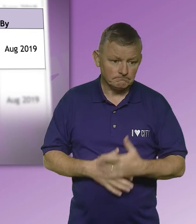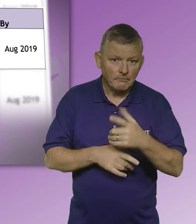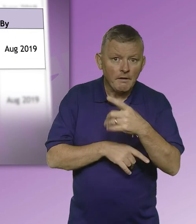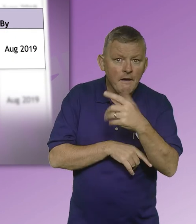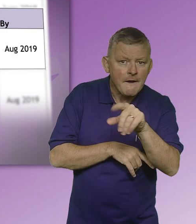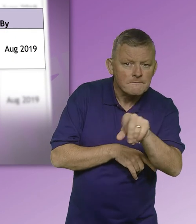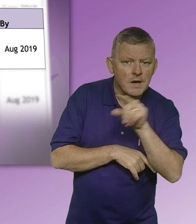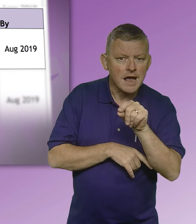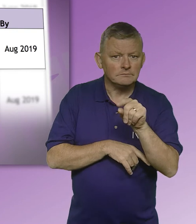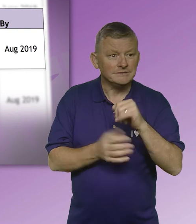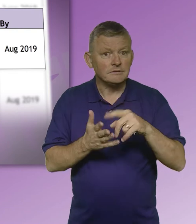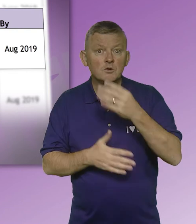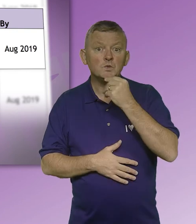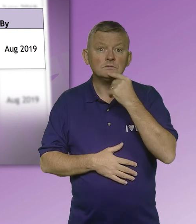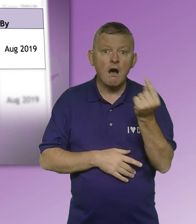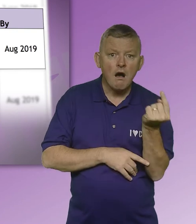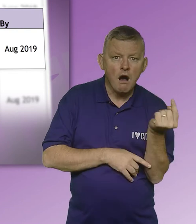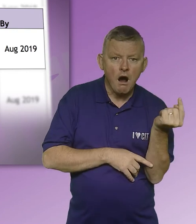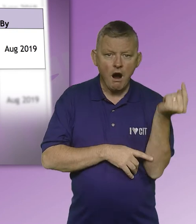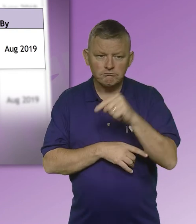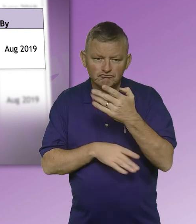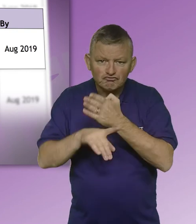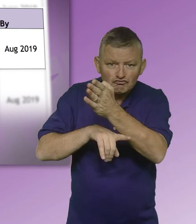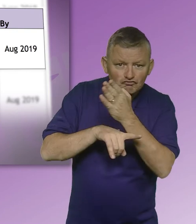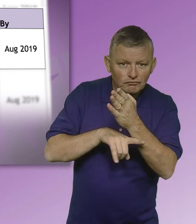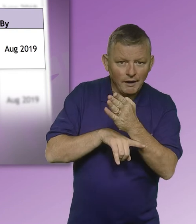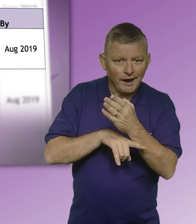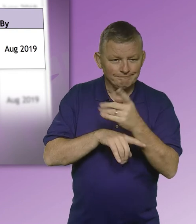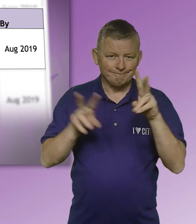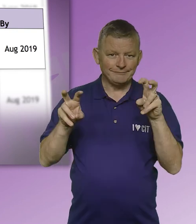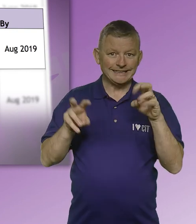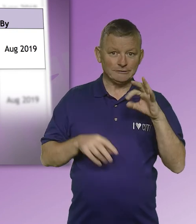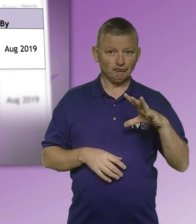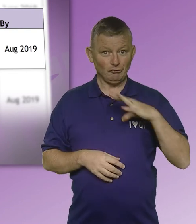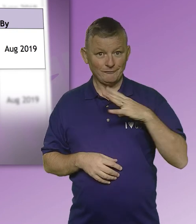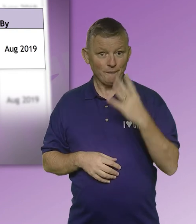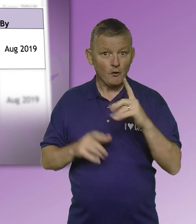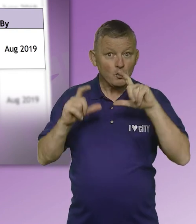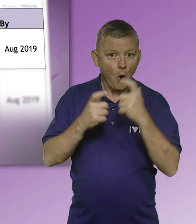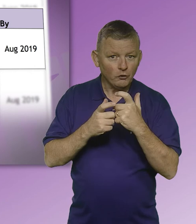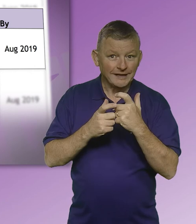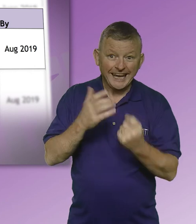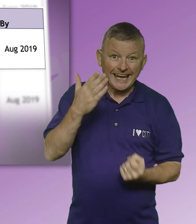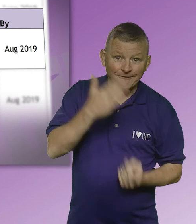Invite BSL users to orientation and getting ready for college events before the start of their course